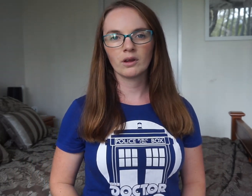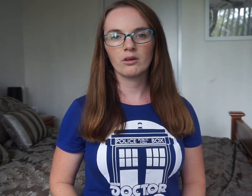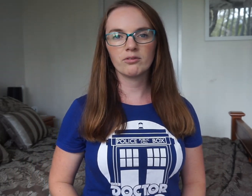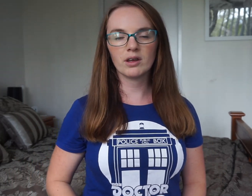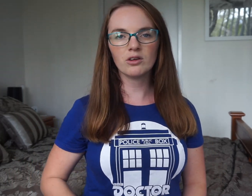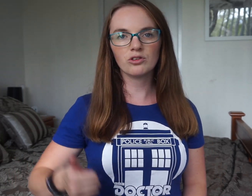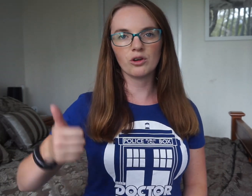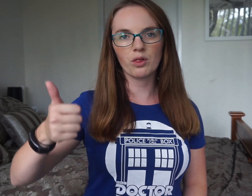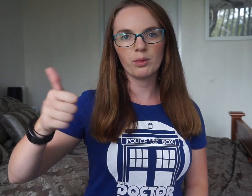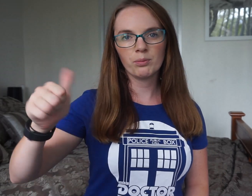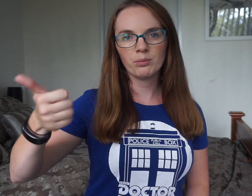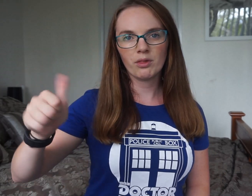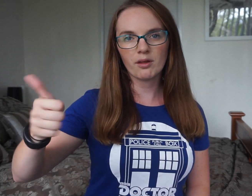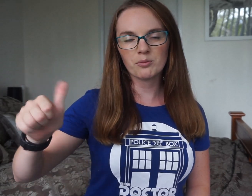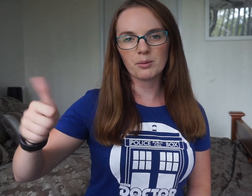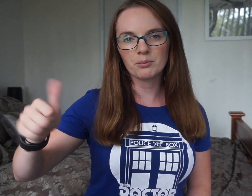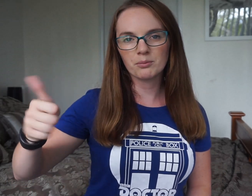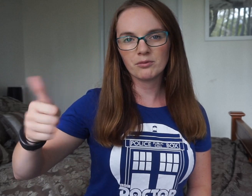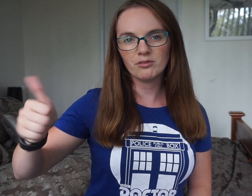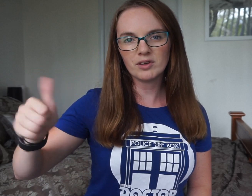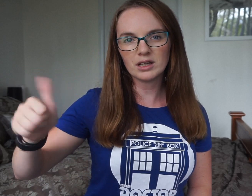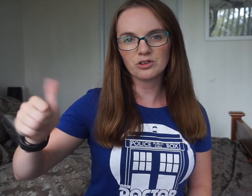Finished. do thumbs up. Finished.